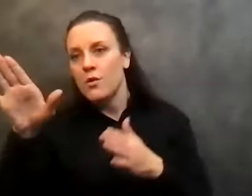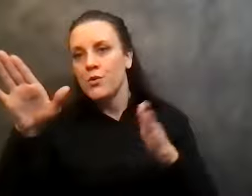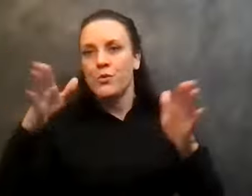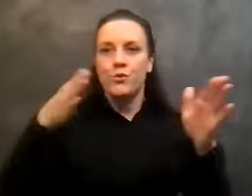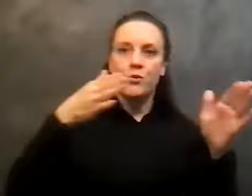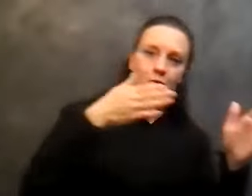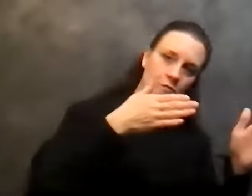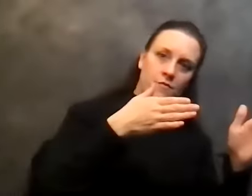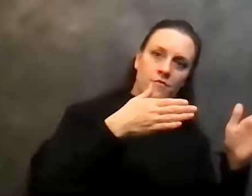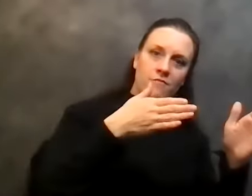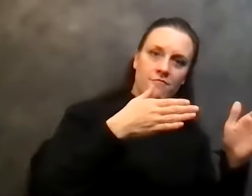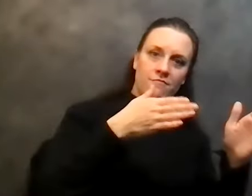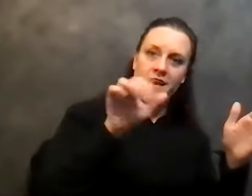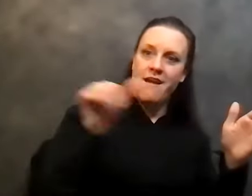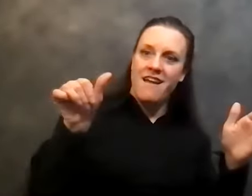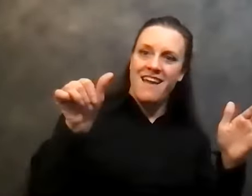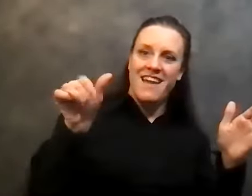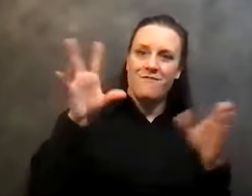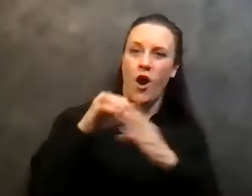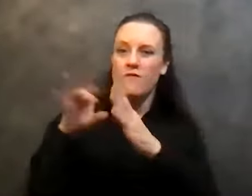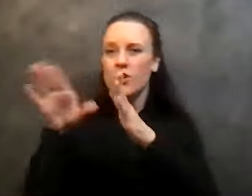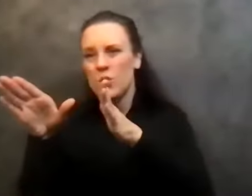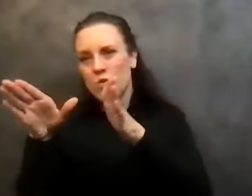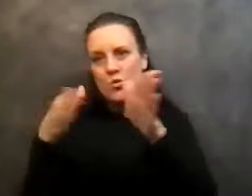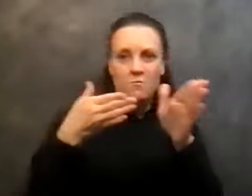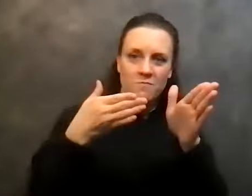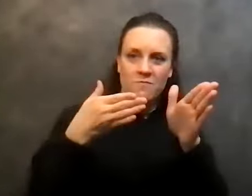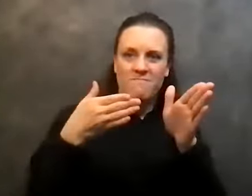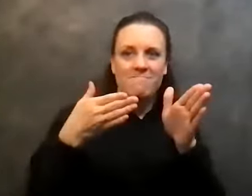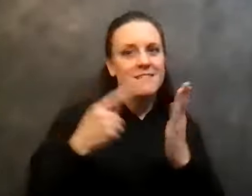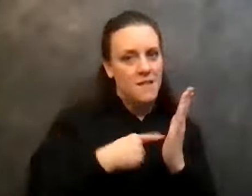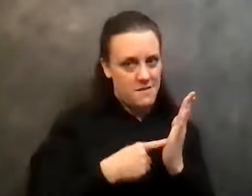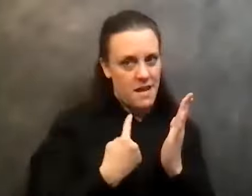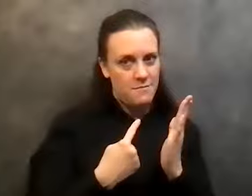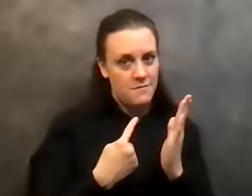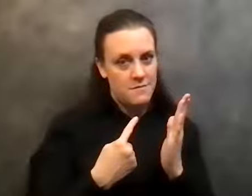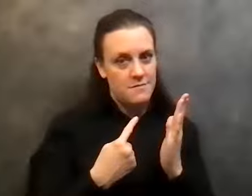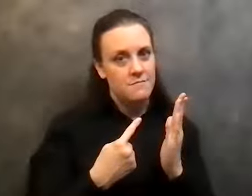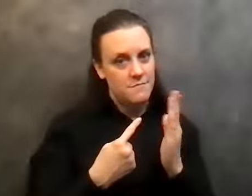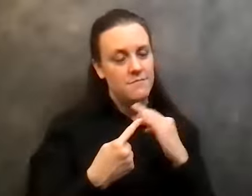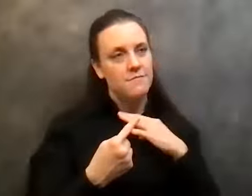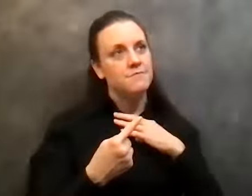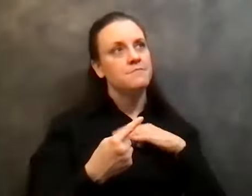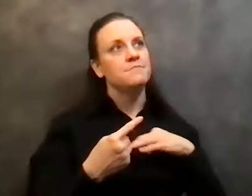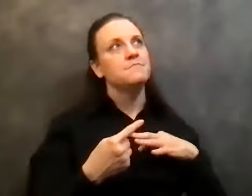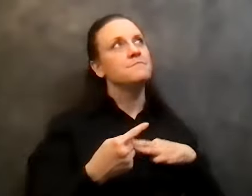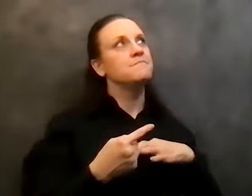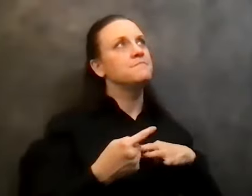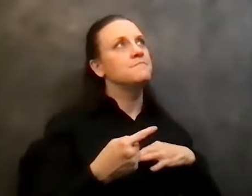Alcoholics Anonymous. I'm not, not necessarily saying, you know, meetings. I'm saying the spiritual life is not a